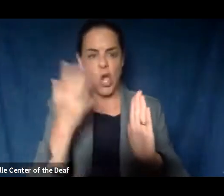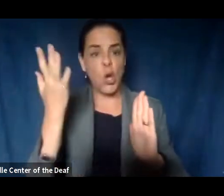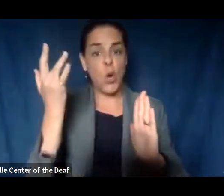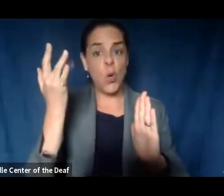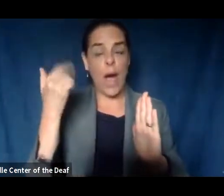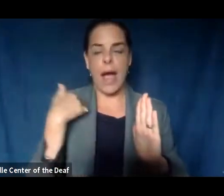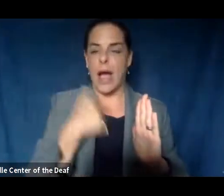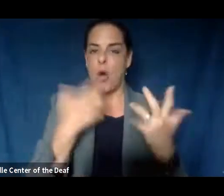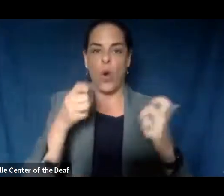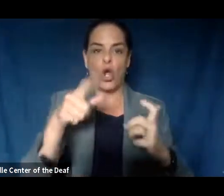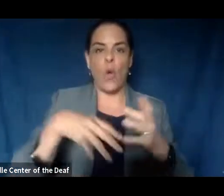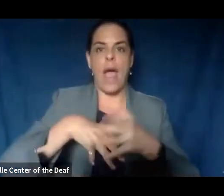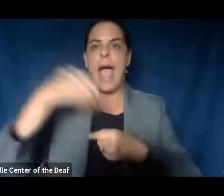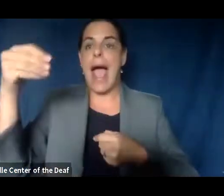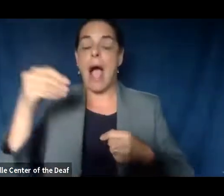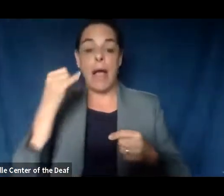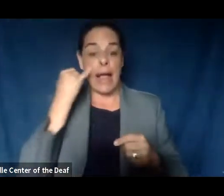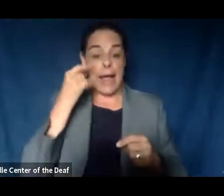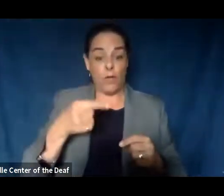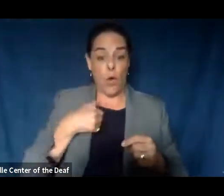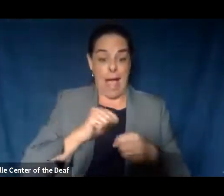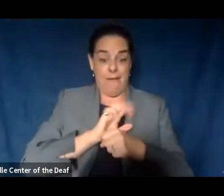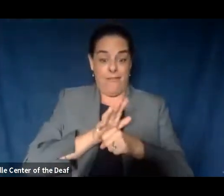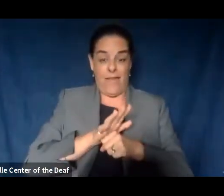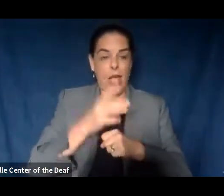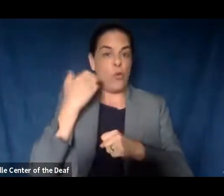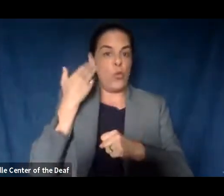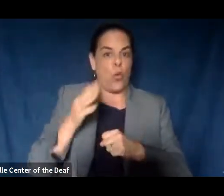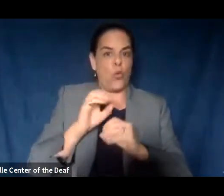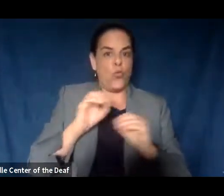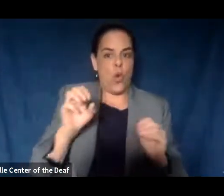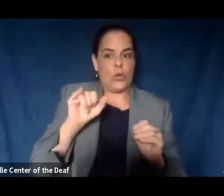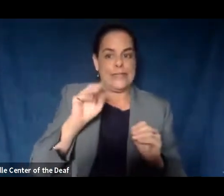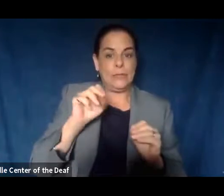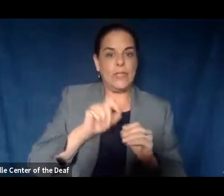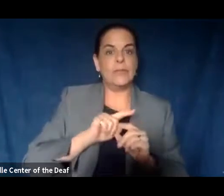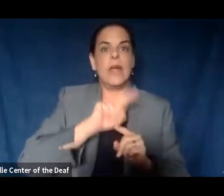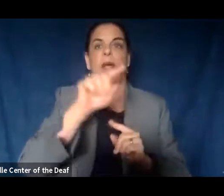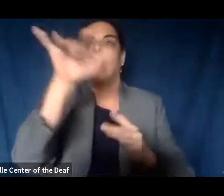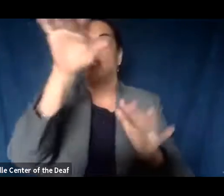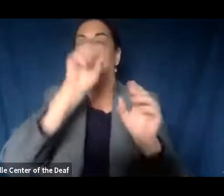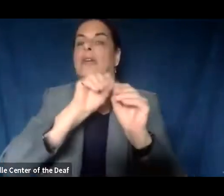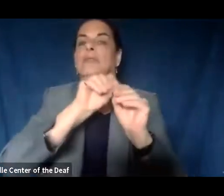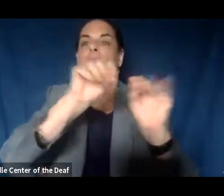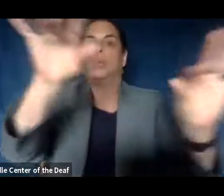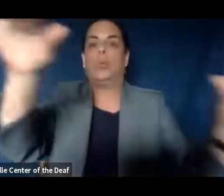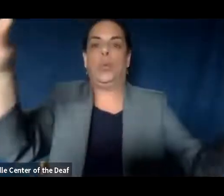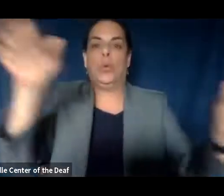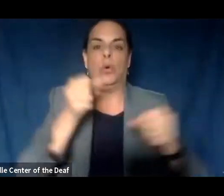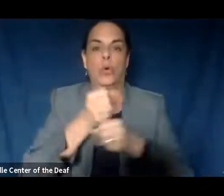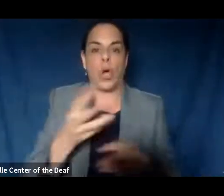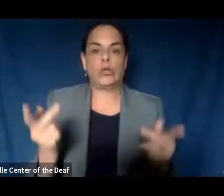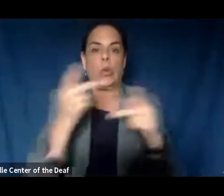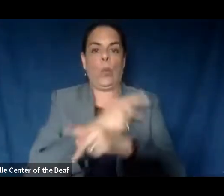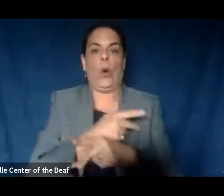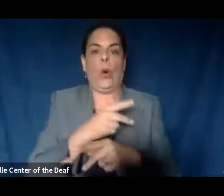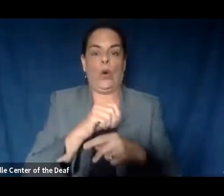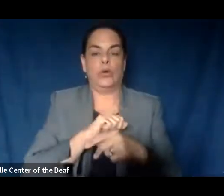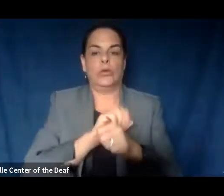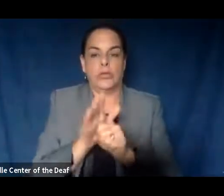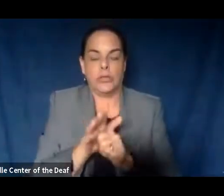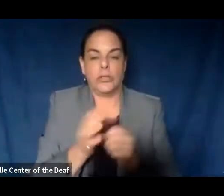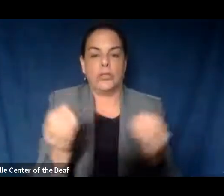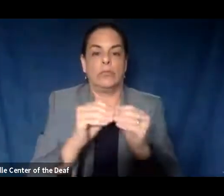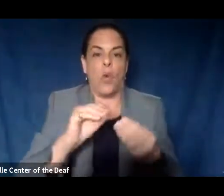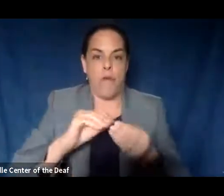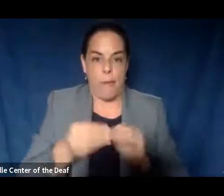we don't want you to be out possibly exposing other people and possibly causing other cases. This is how we in public health and how you